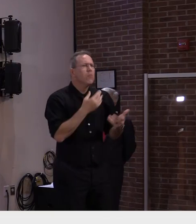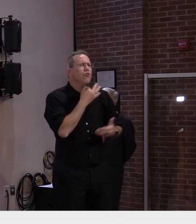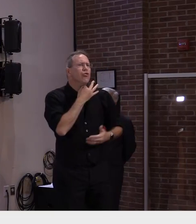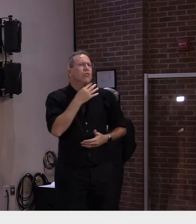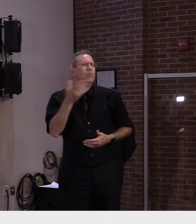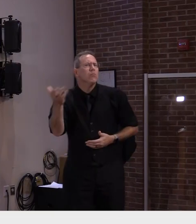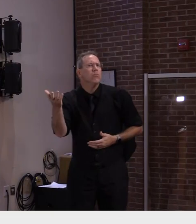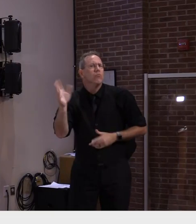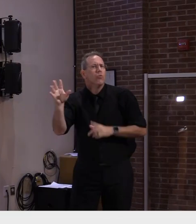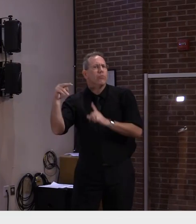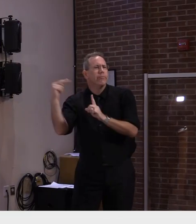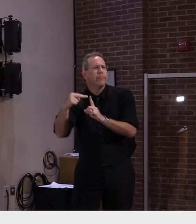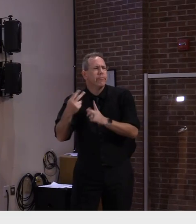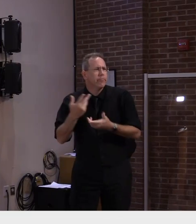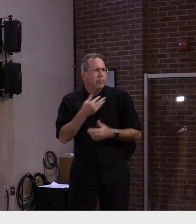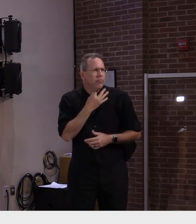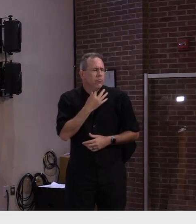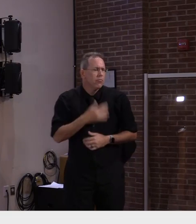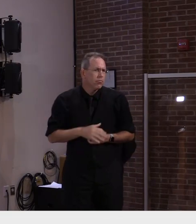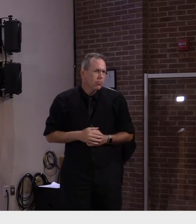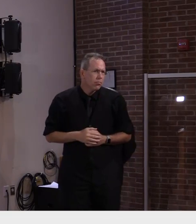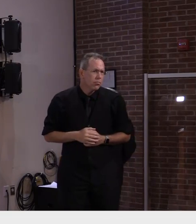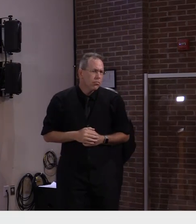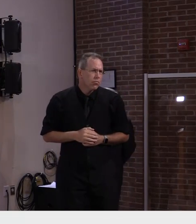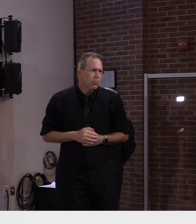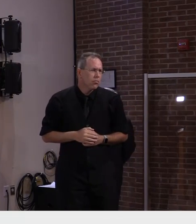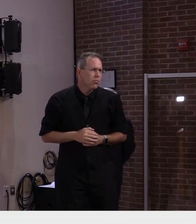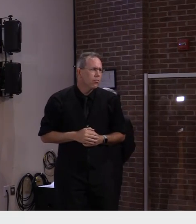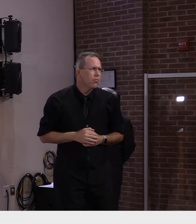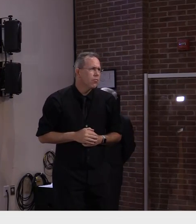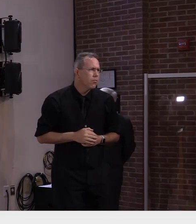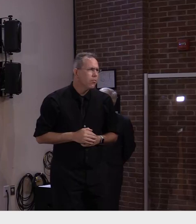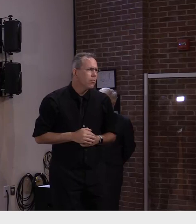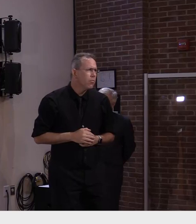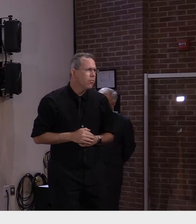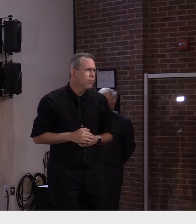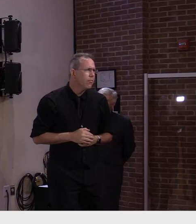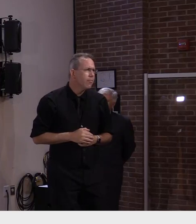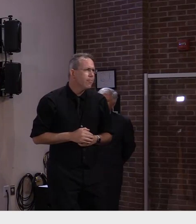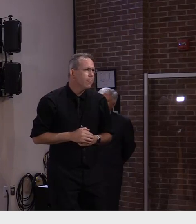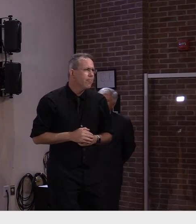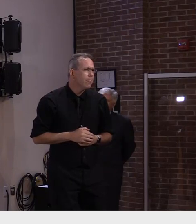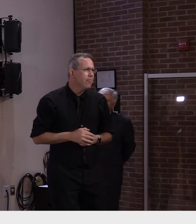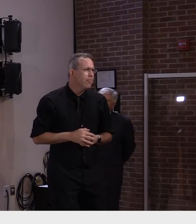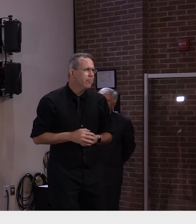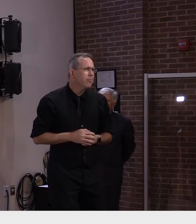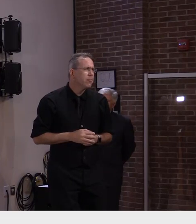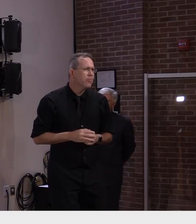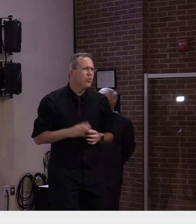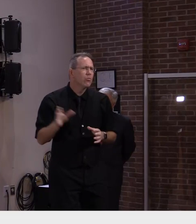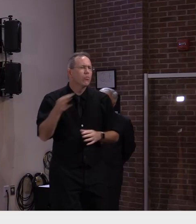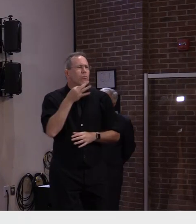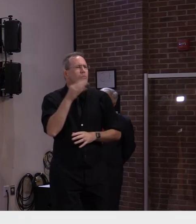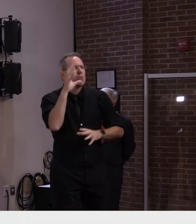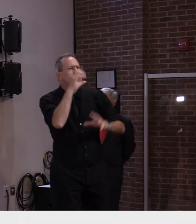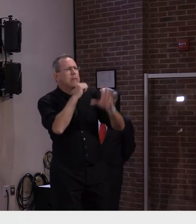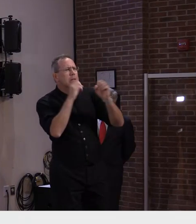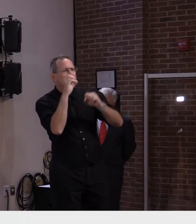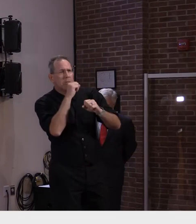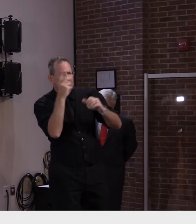horseback guess, his professional guess about how close we are to that question. And secondly,